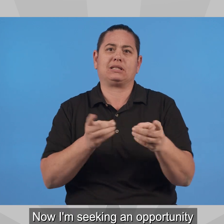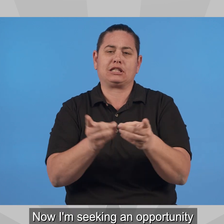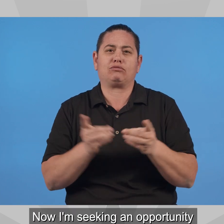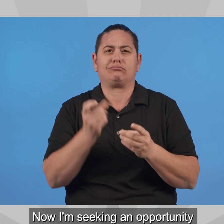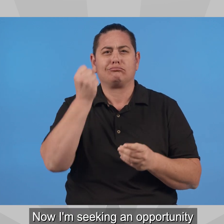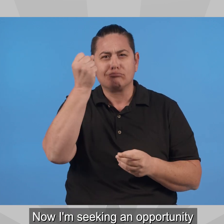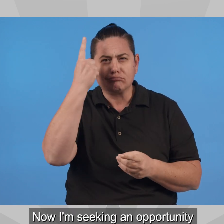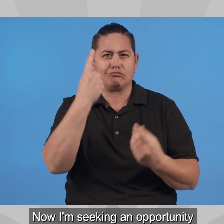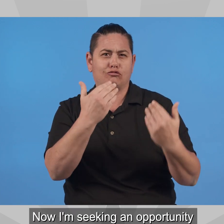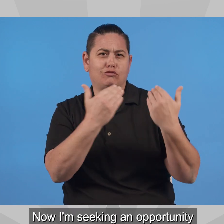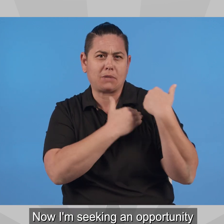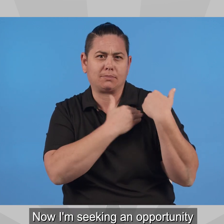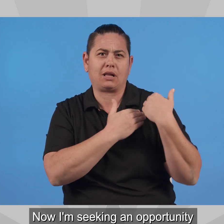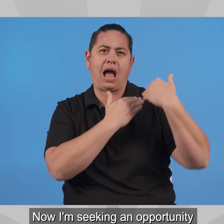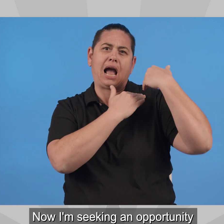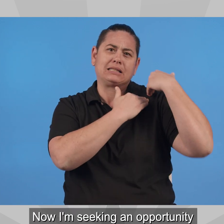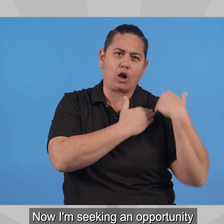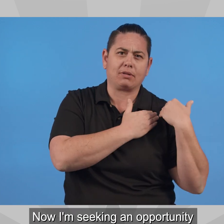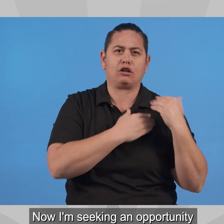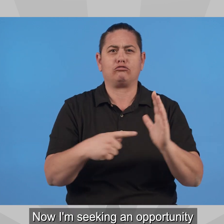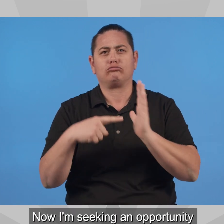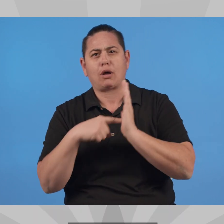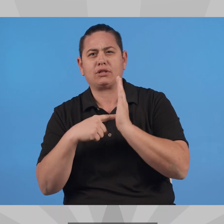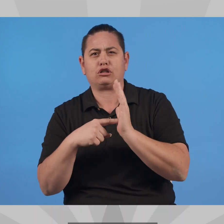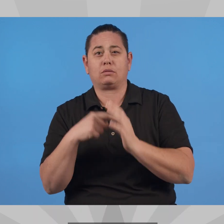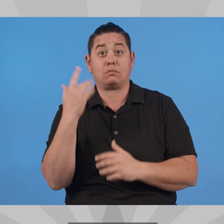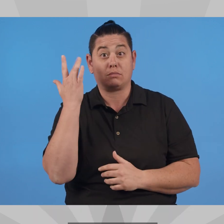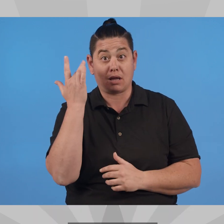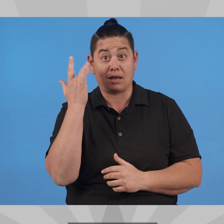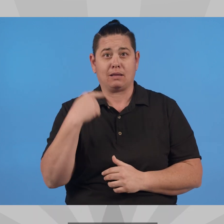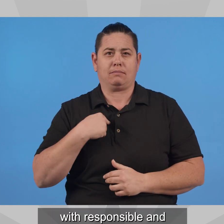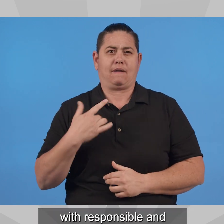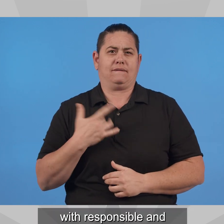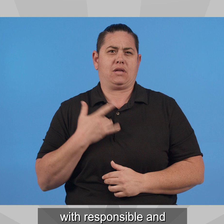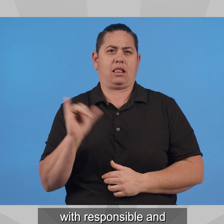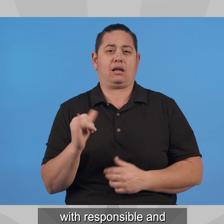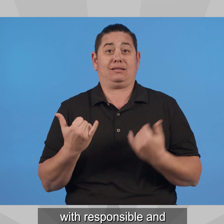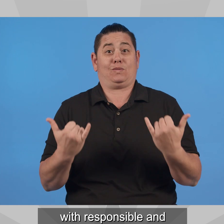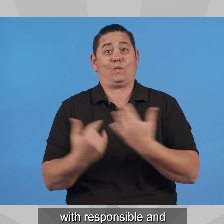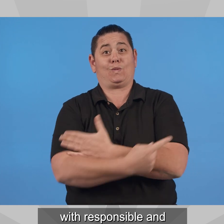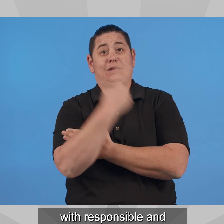Now I'm seeking an opportunity to represent the people, my constituents, with responsible and accountable